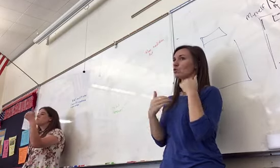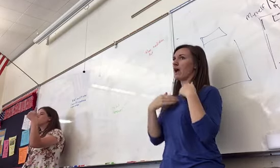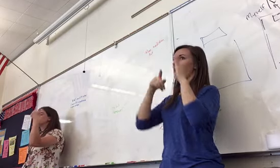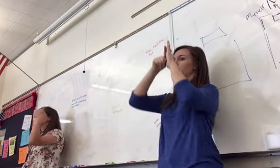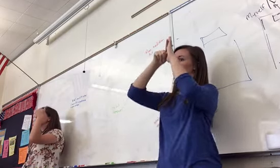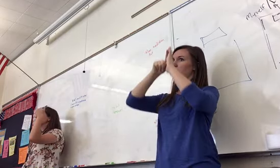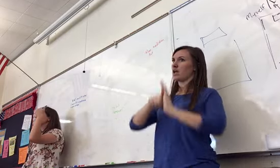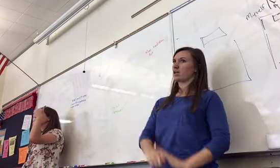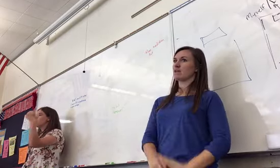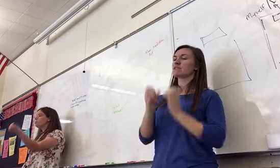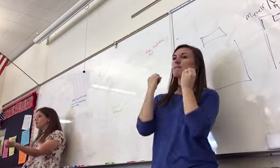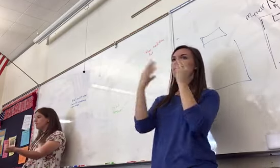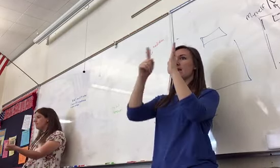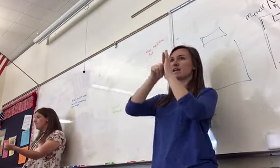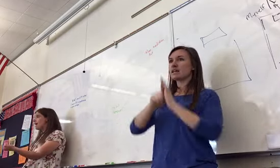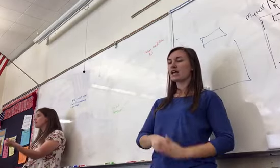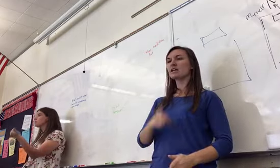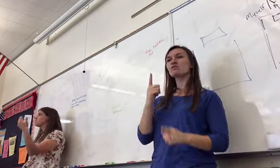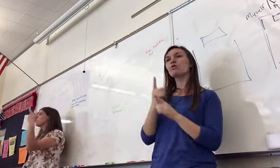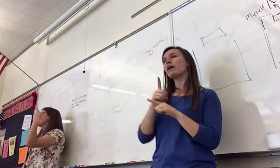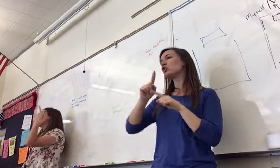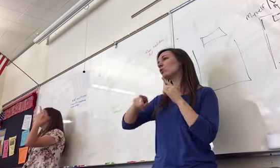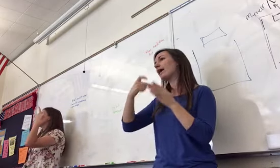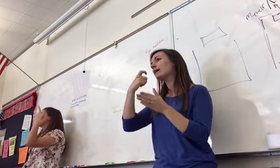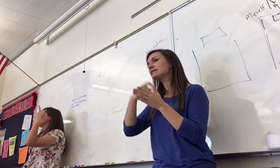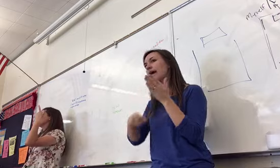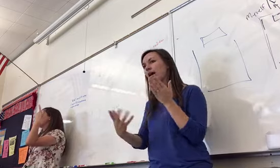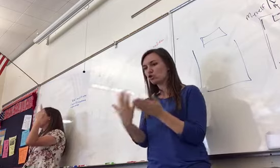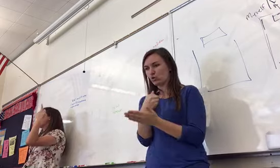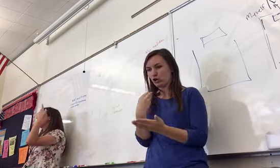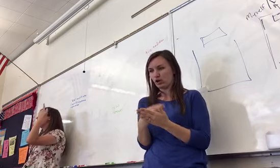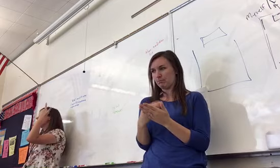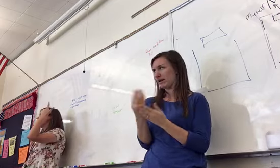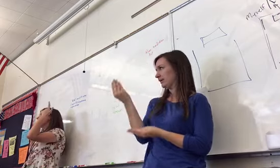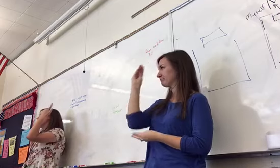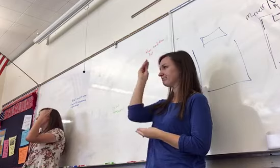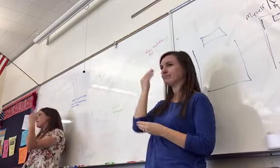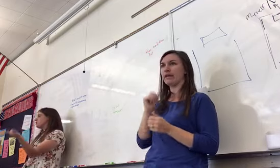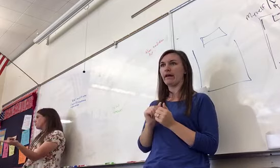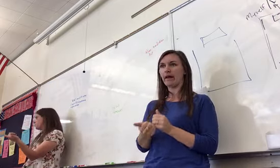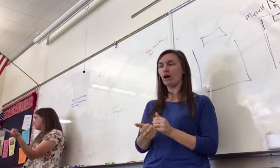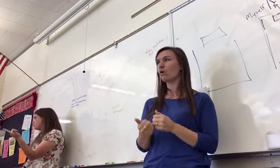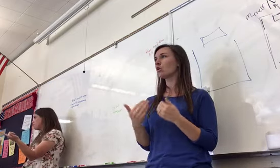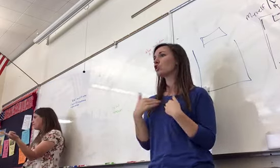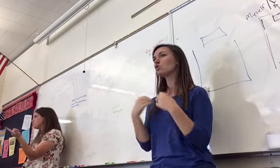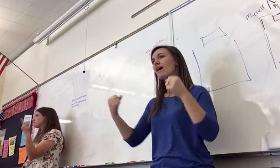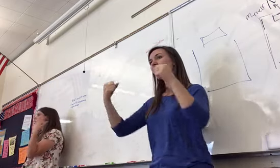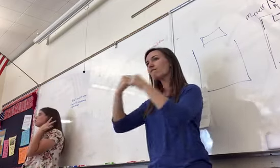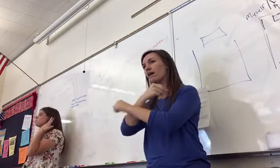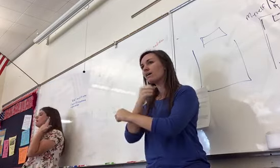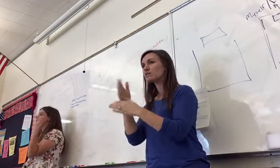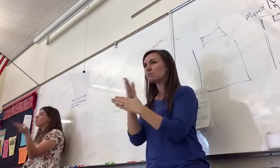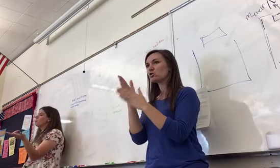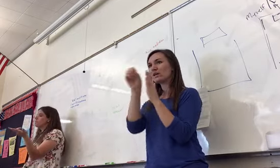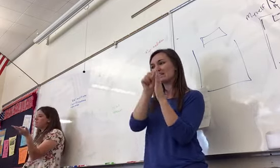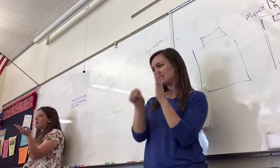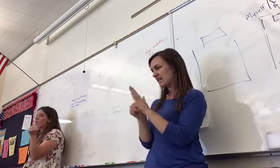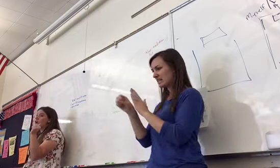which is no ability to tax. You have fights between the states. You have no ability to have an